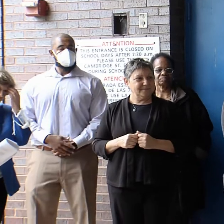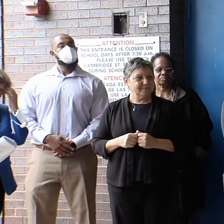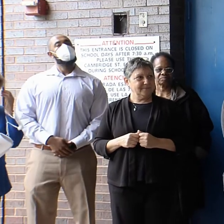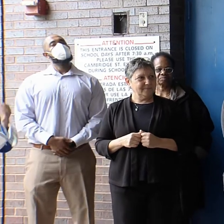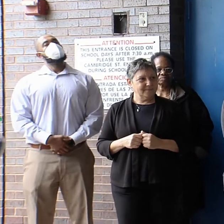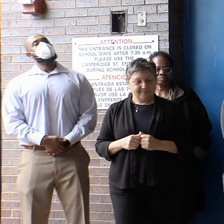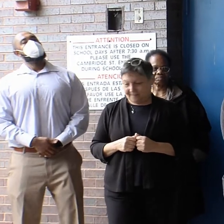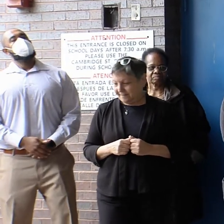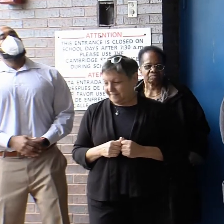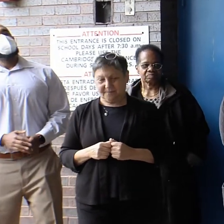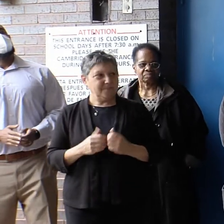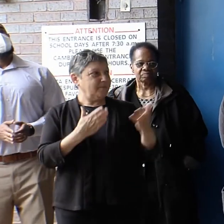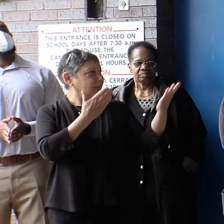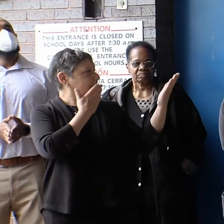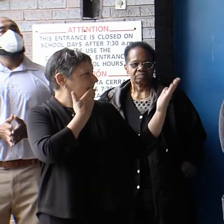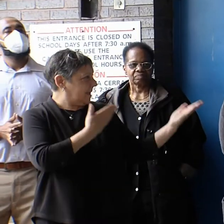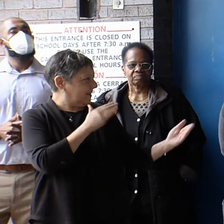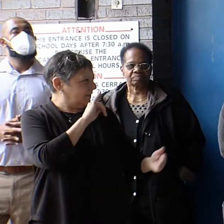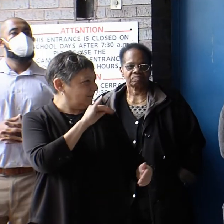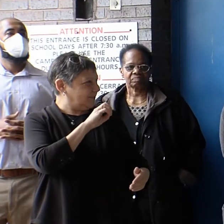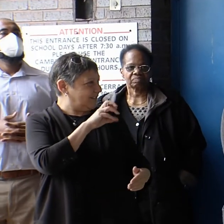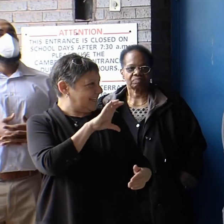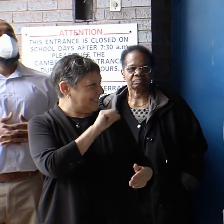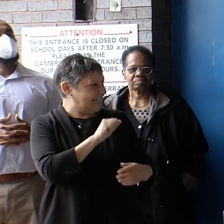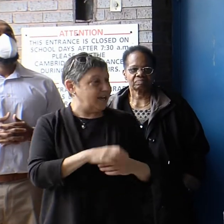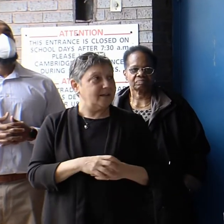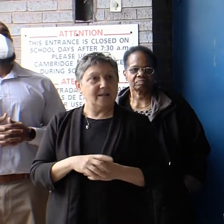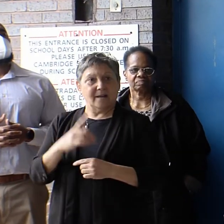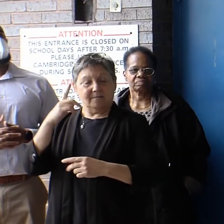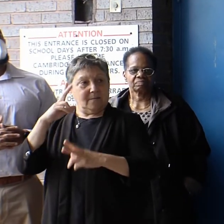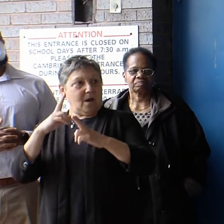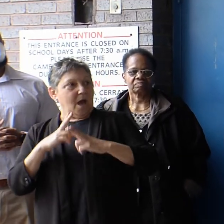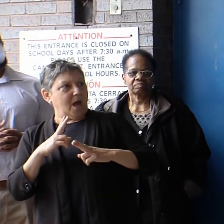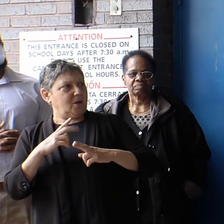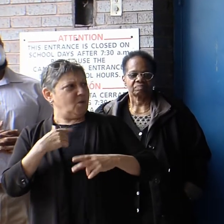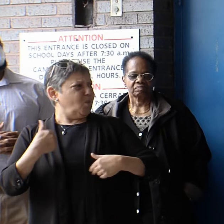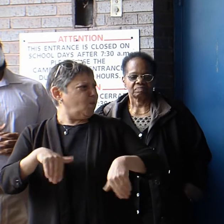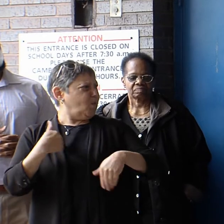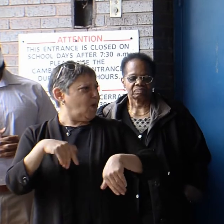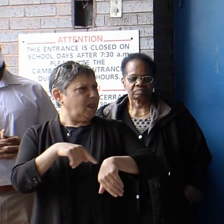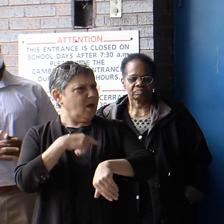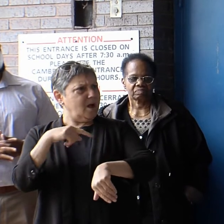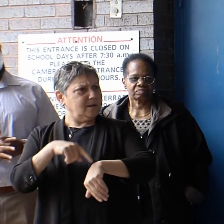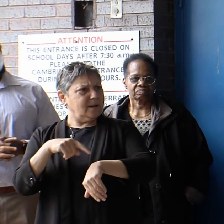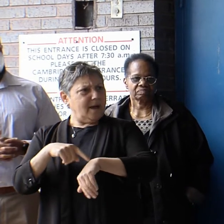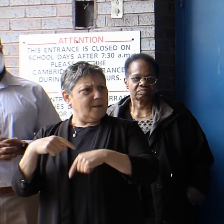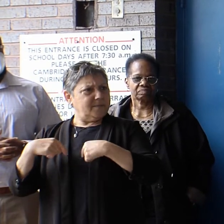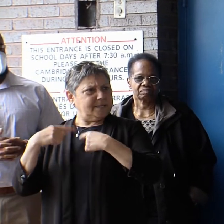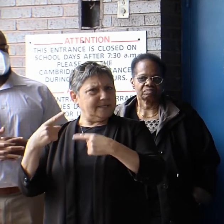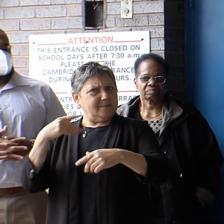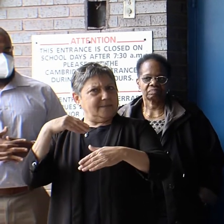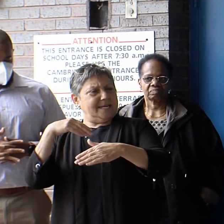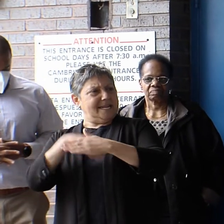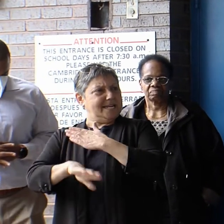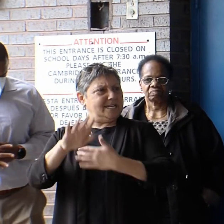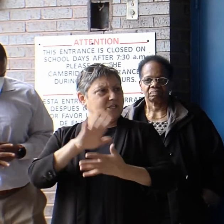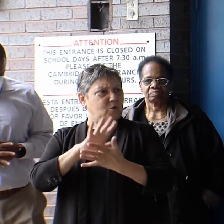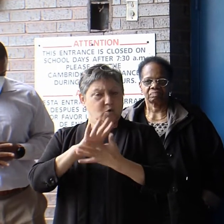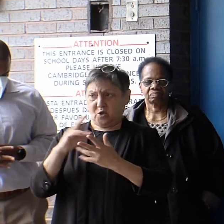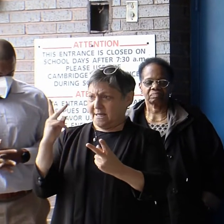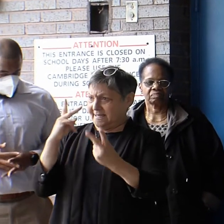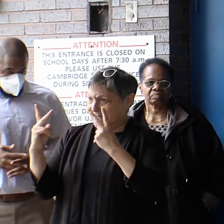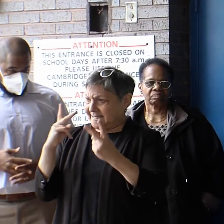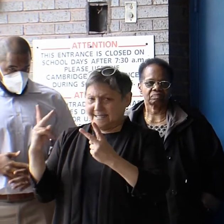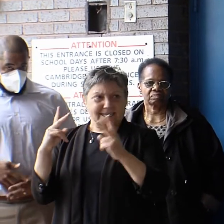Thank you very much, Jessica. It's a great privilege for me to be here. It's been a long time since I've had the opportunity to tour schools and see teachers and